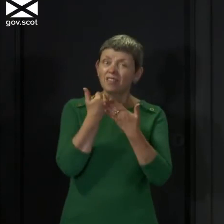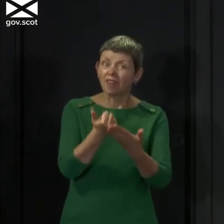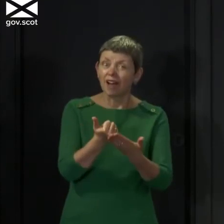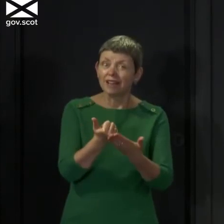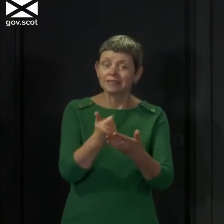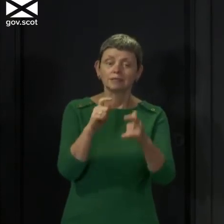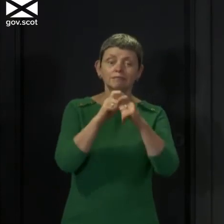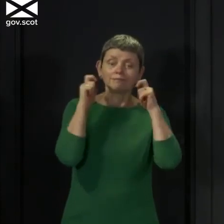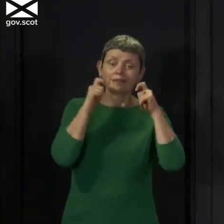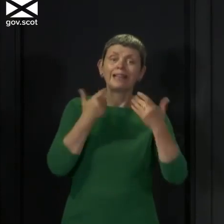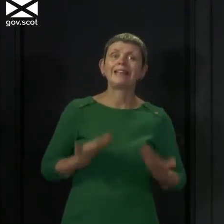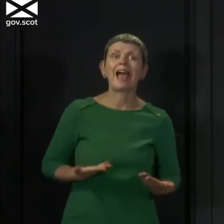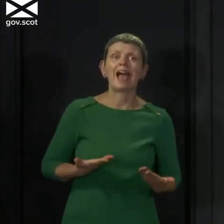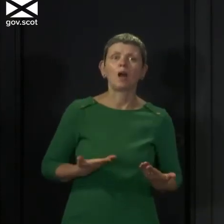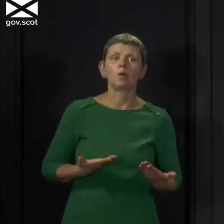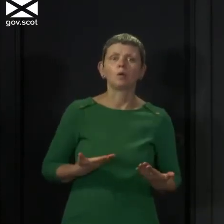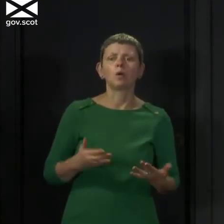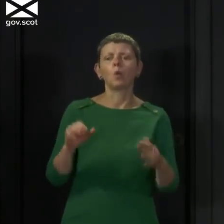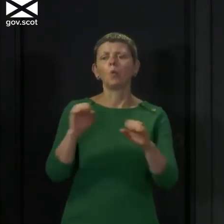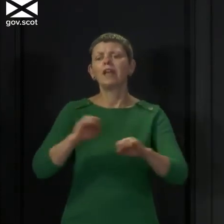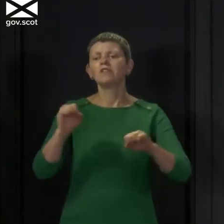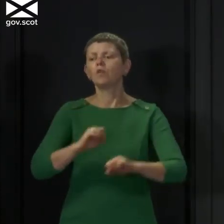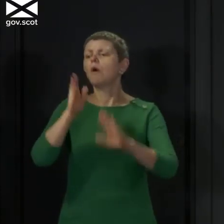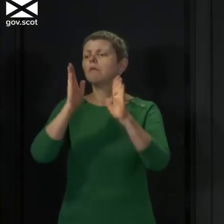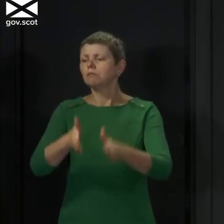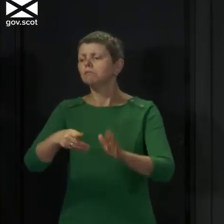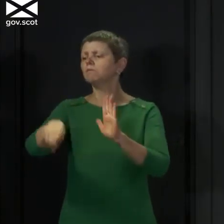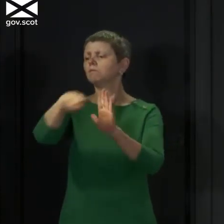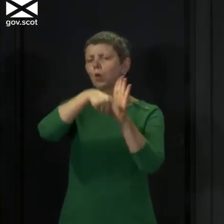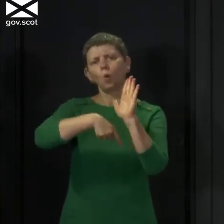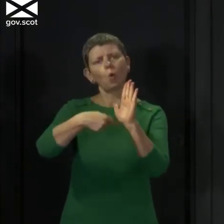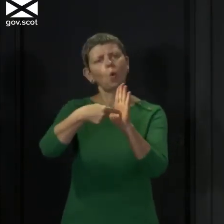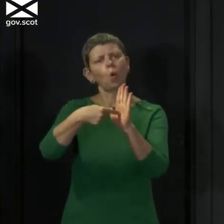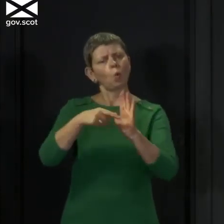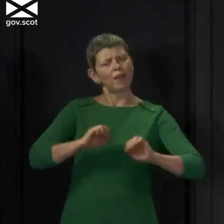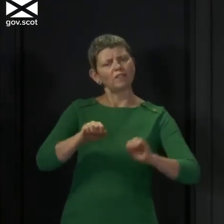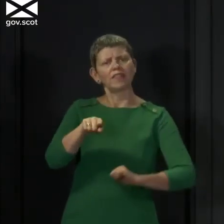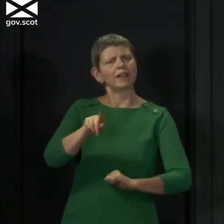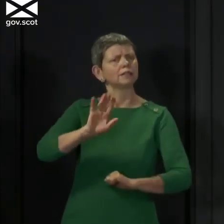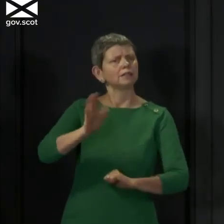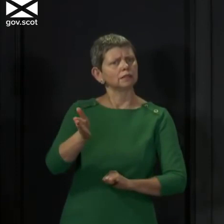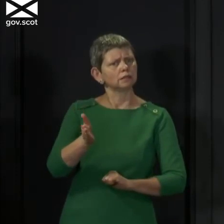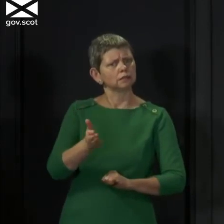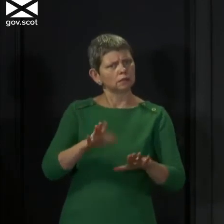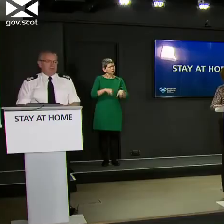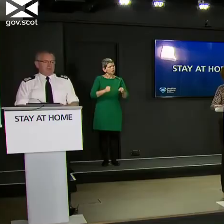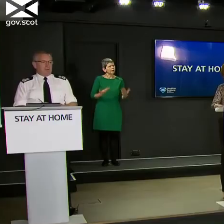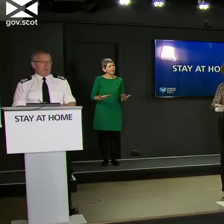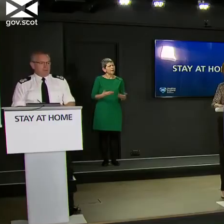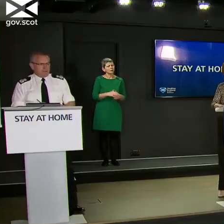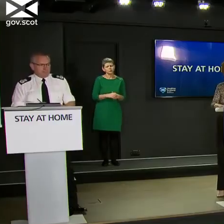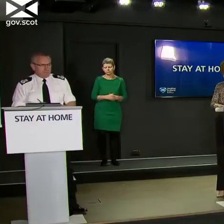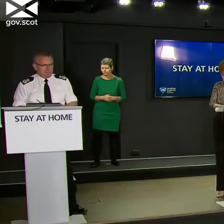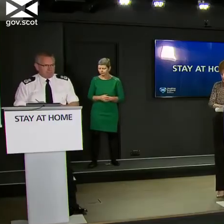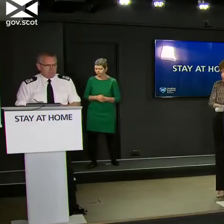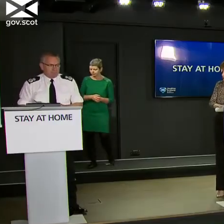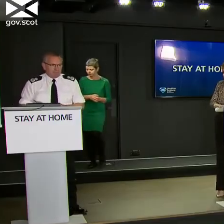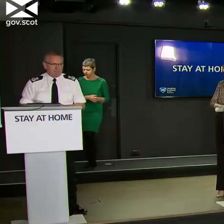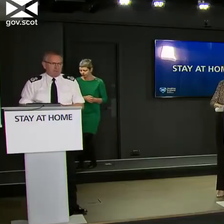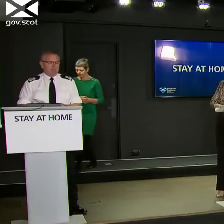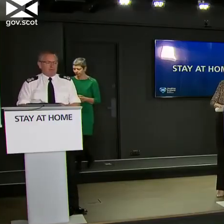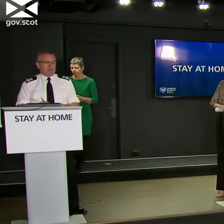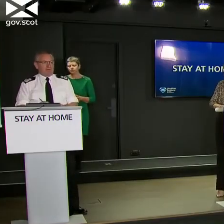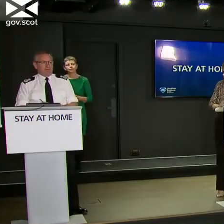Don't wait for a decision on whether or not it is to become legally mandatory. Chief Constable. Thank you. And